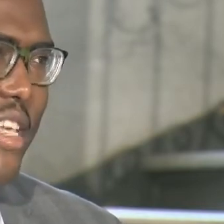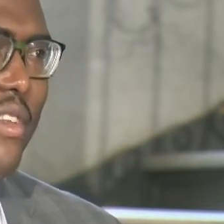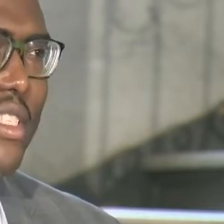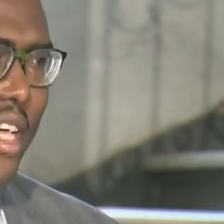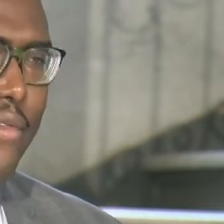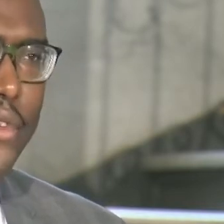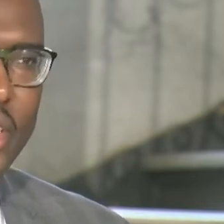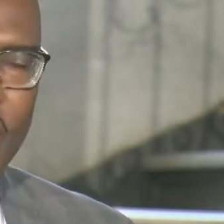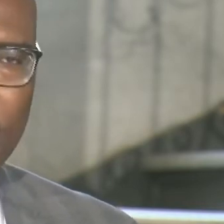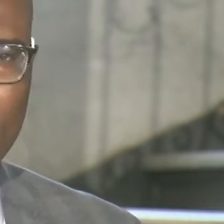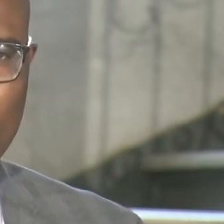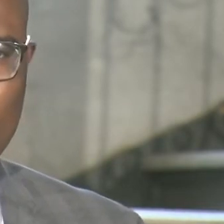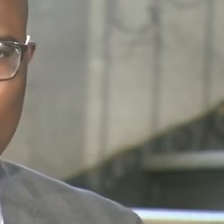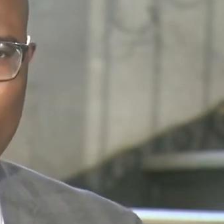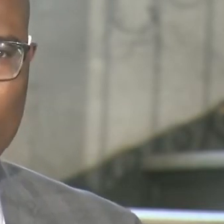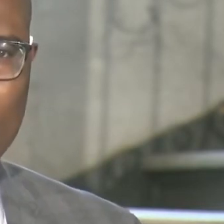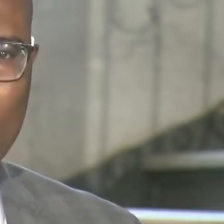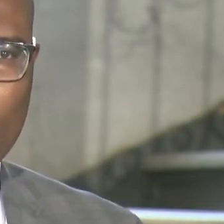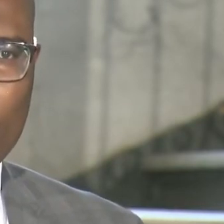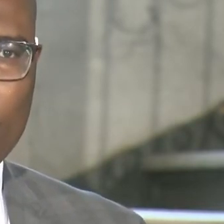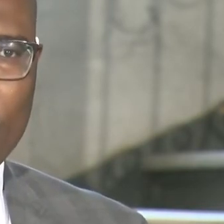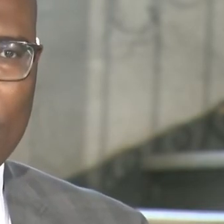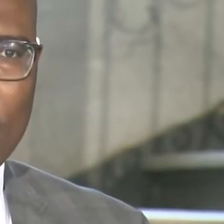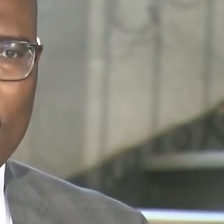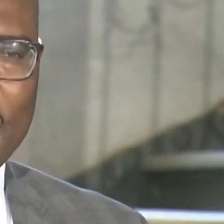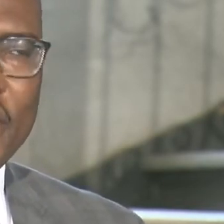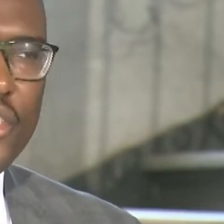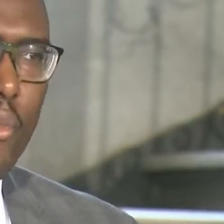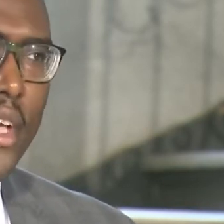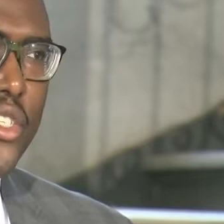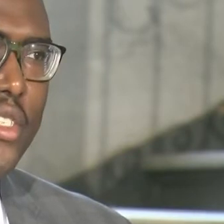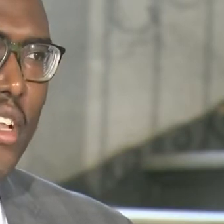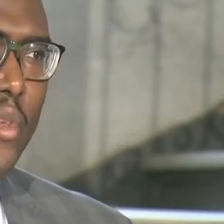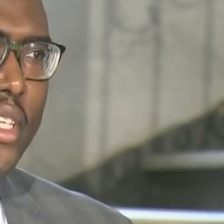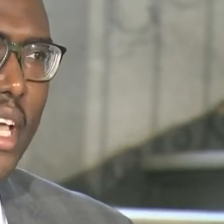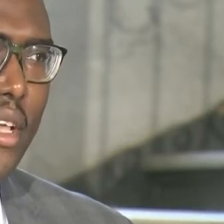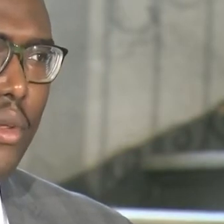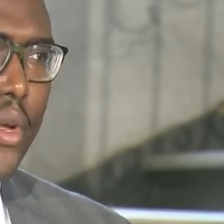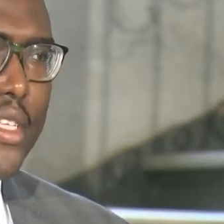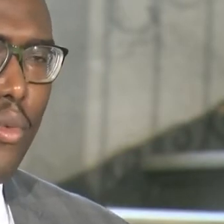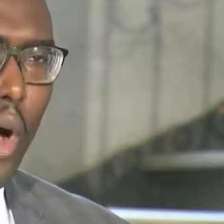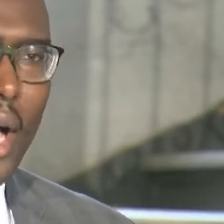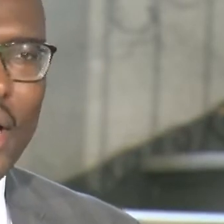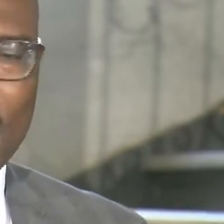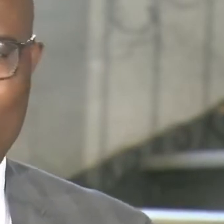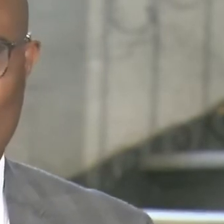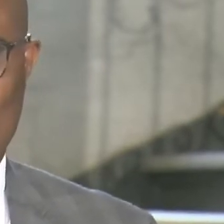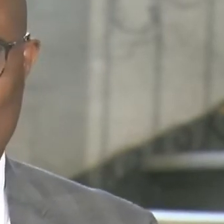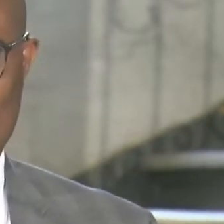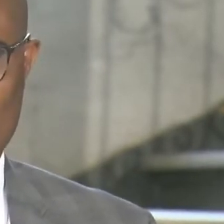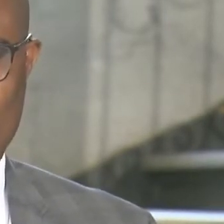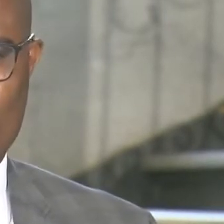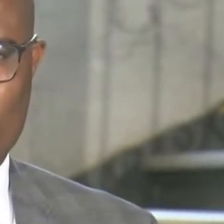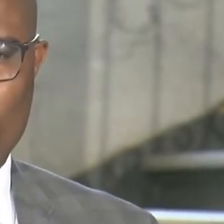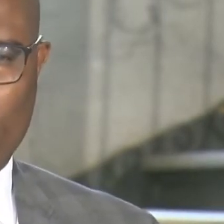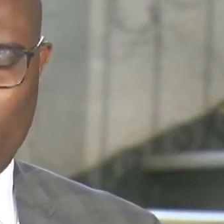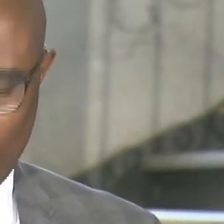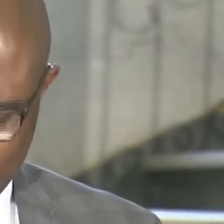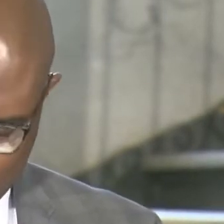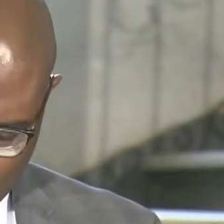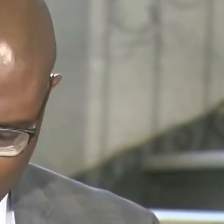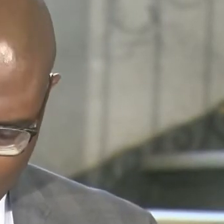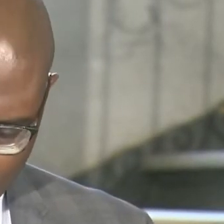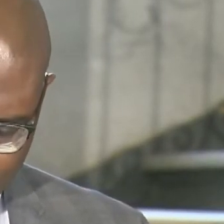even safer city, we'll talk through additional measures that have been taken. The reason why, uh, as we continue to move